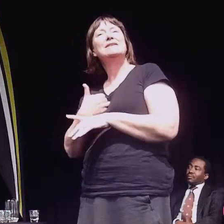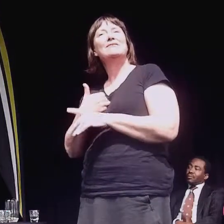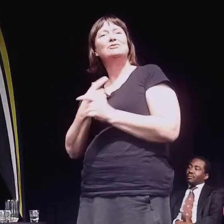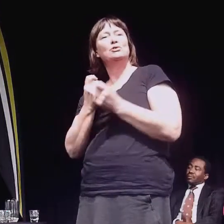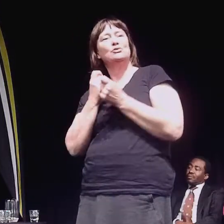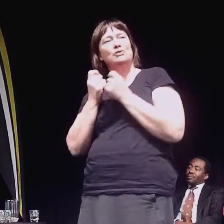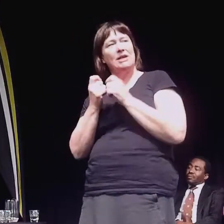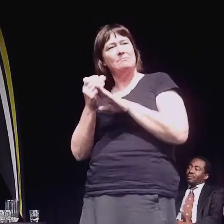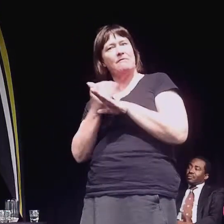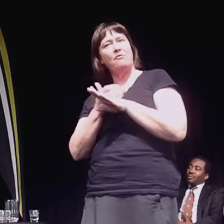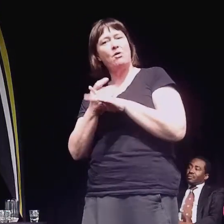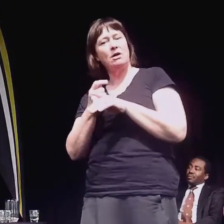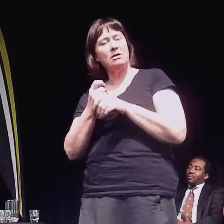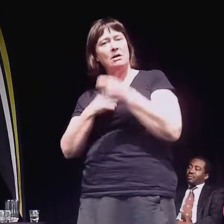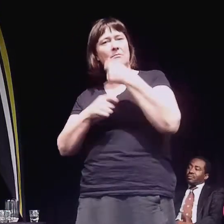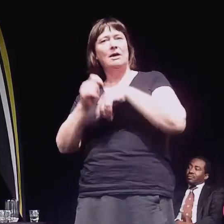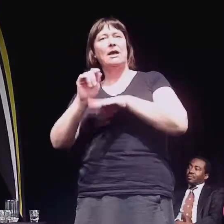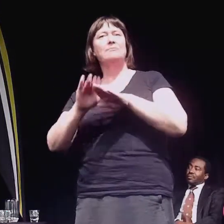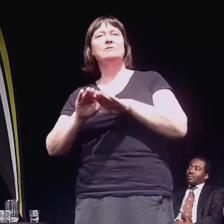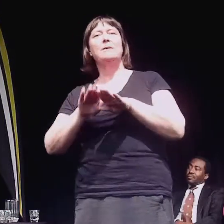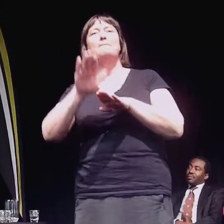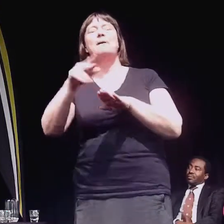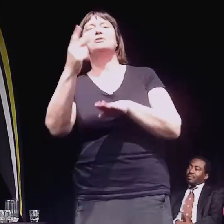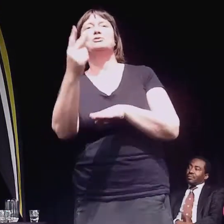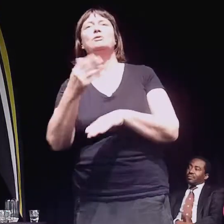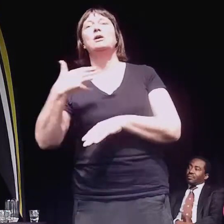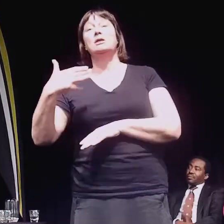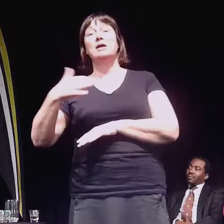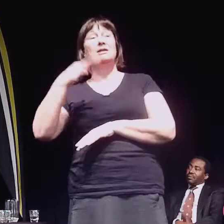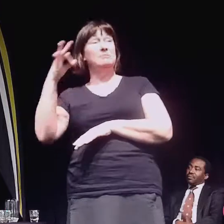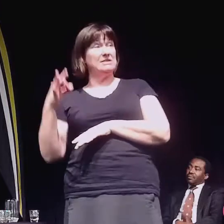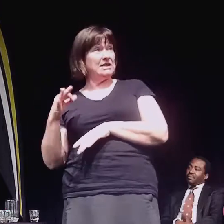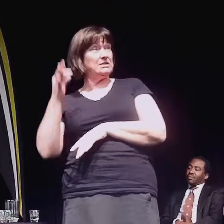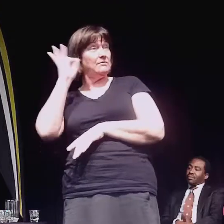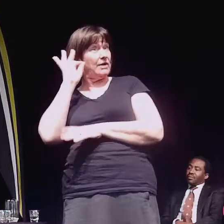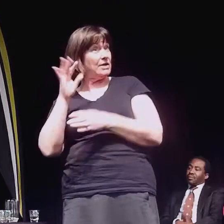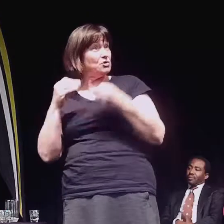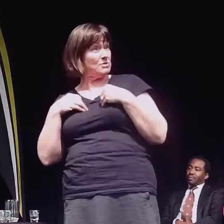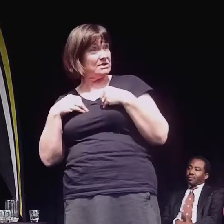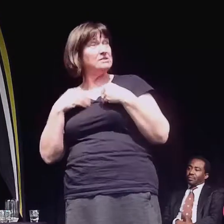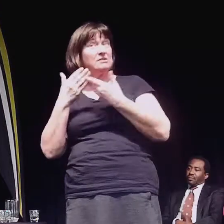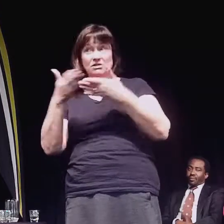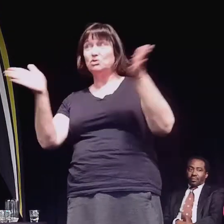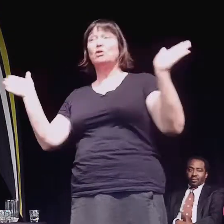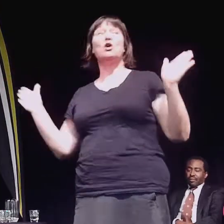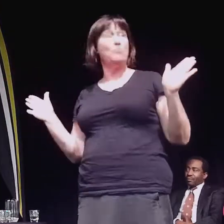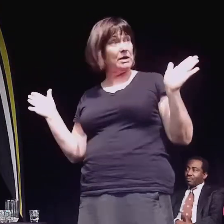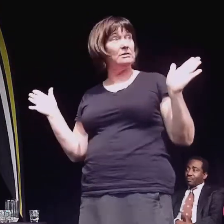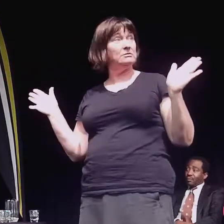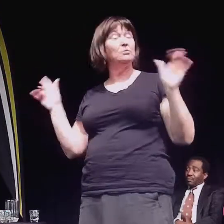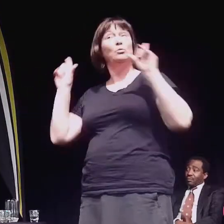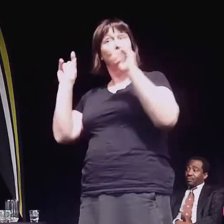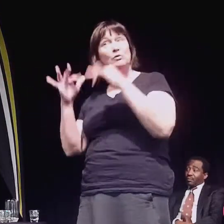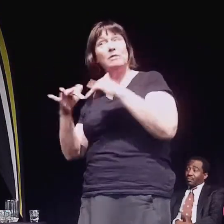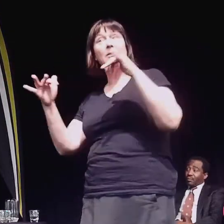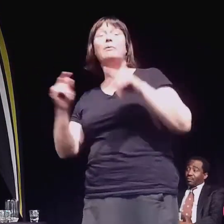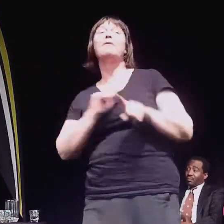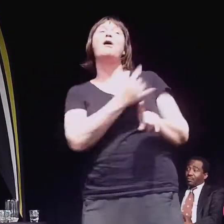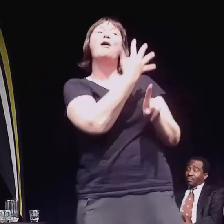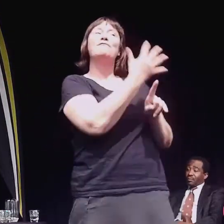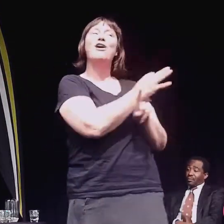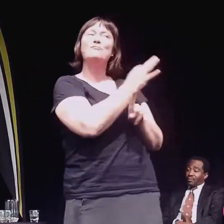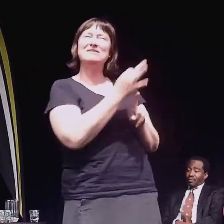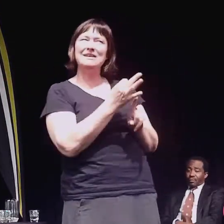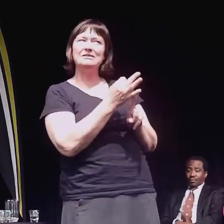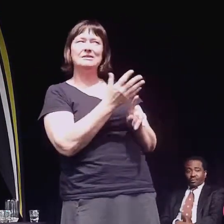two. 95% of council's business is done in public and is totally transparent. The other 5% is around whether it's a